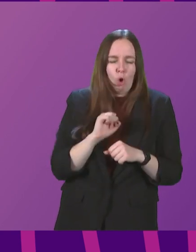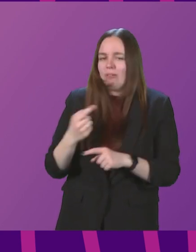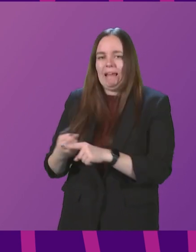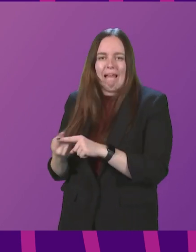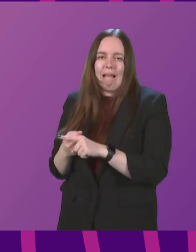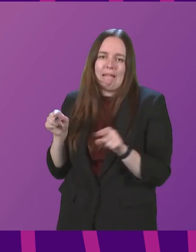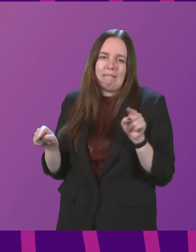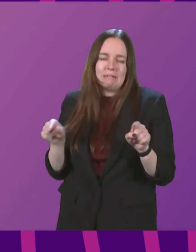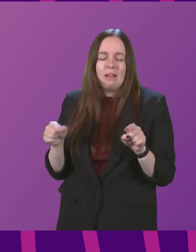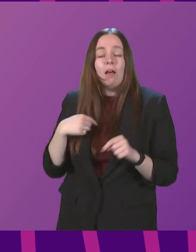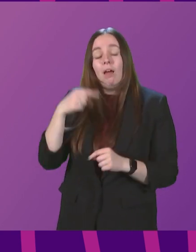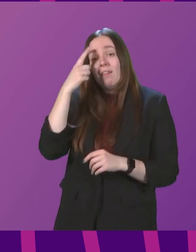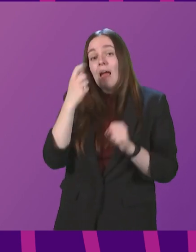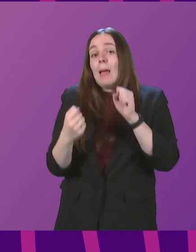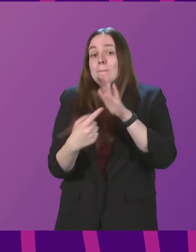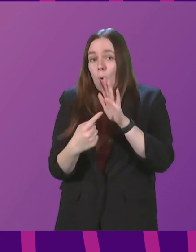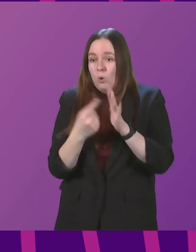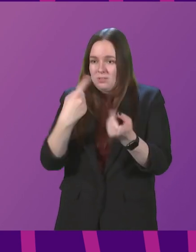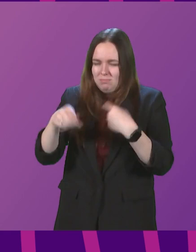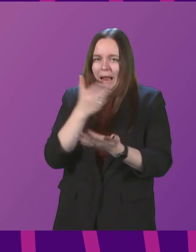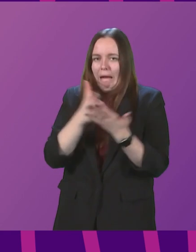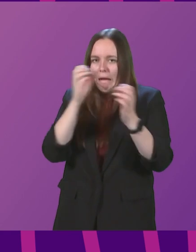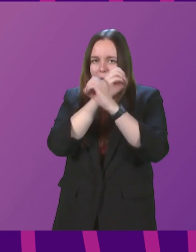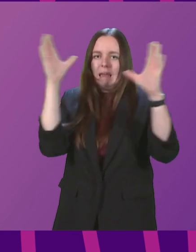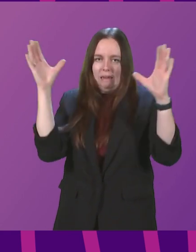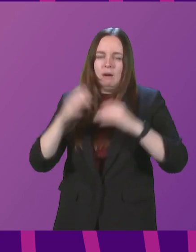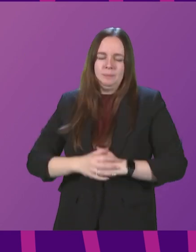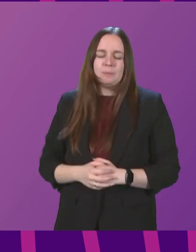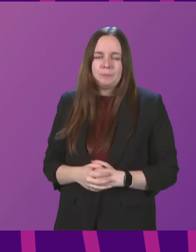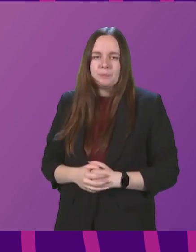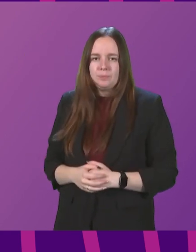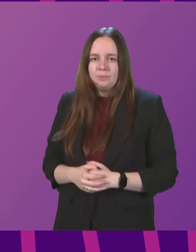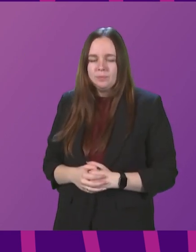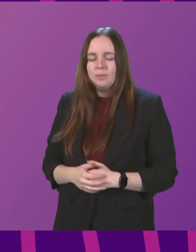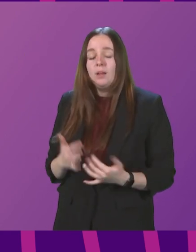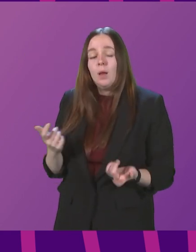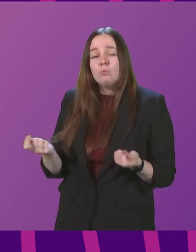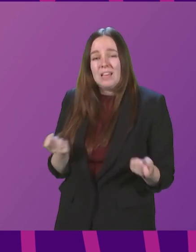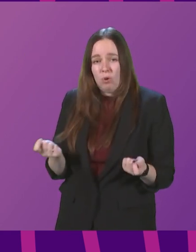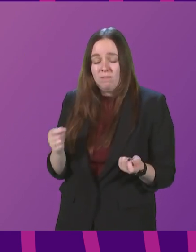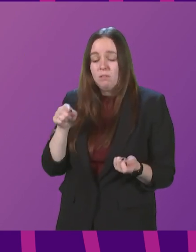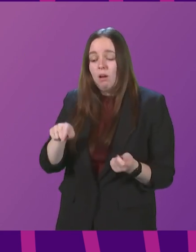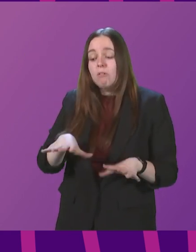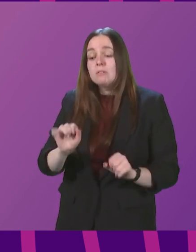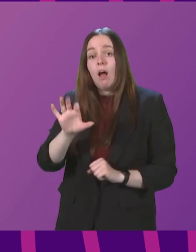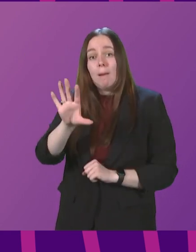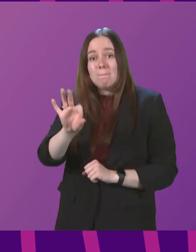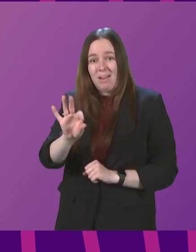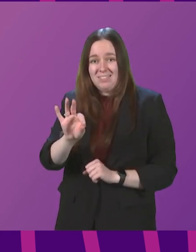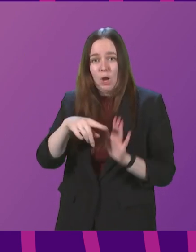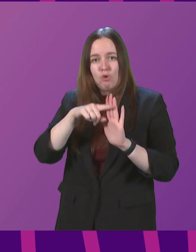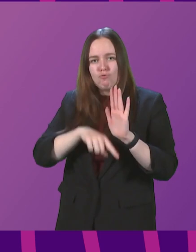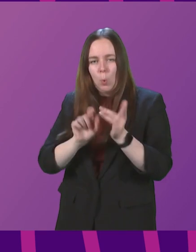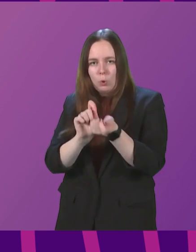And in England, and I think it's important that people are clear about that. Signing officer, the lifting from Monday of the protections